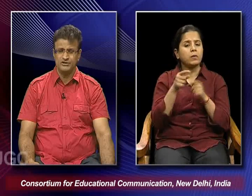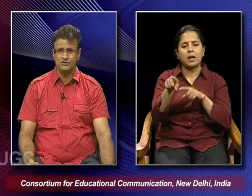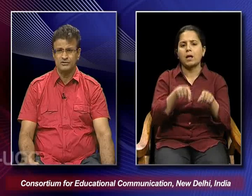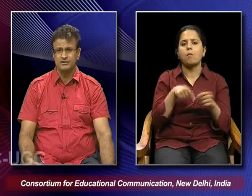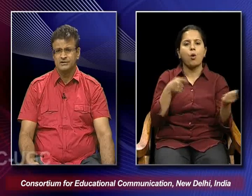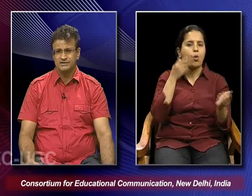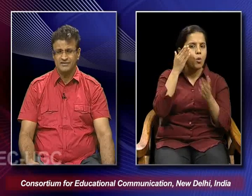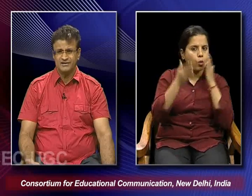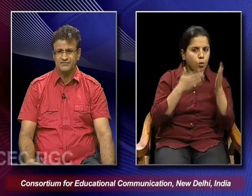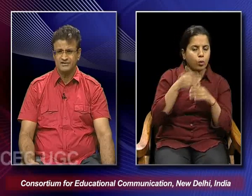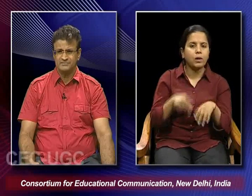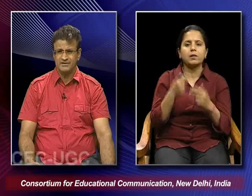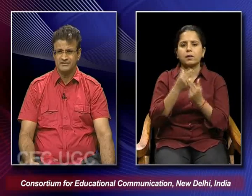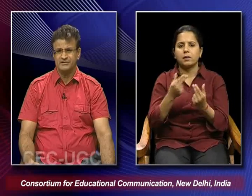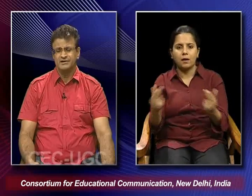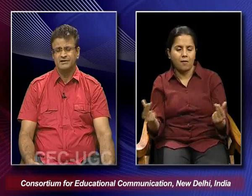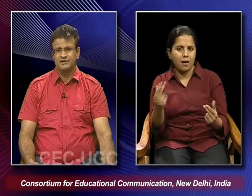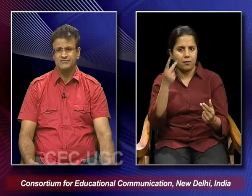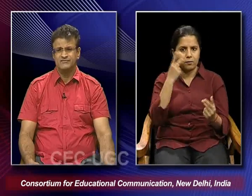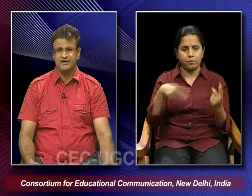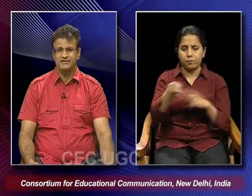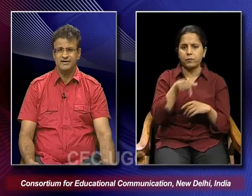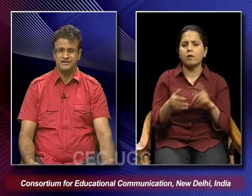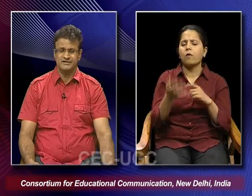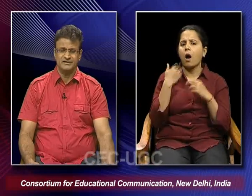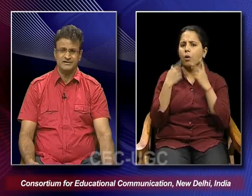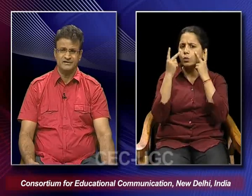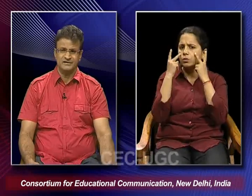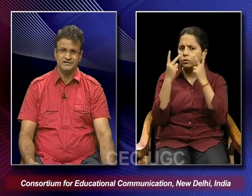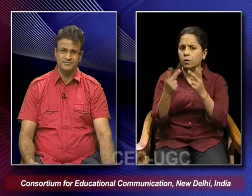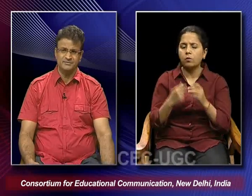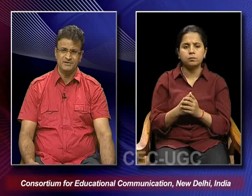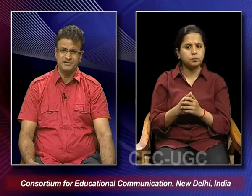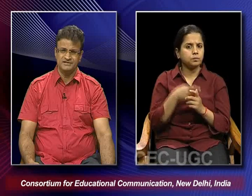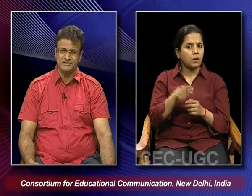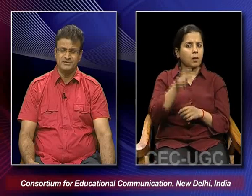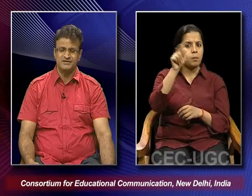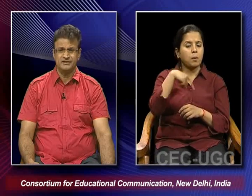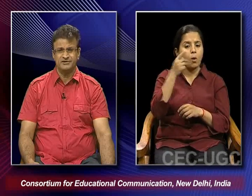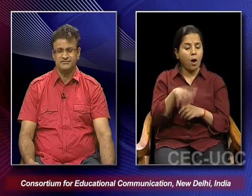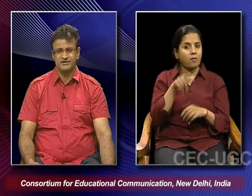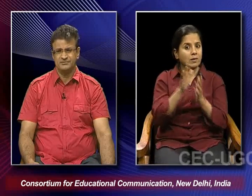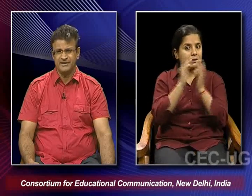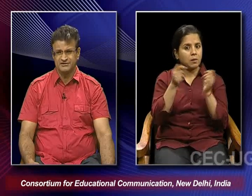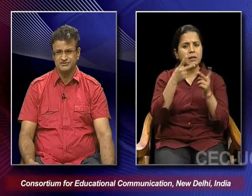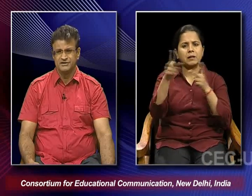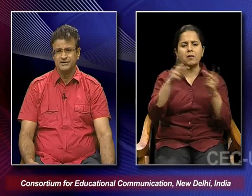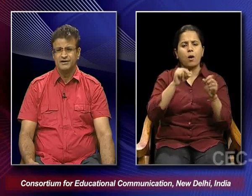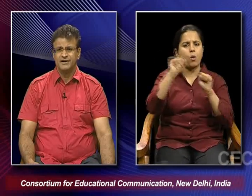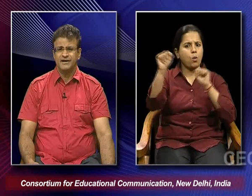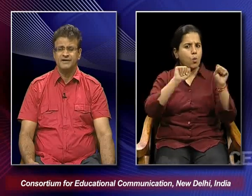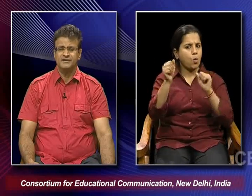Holi or Diwali for that matter, we find that the people they celebrate them in different manners